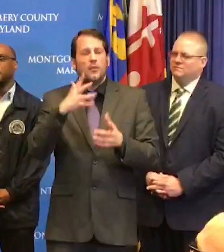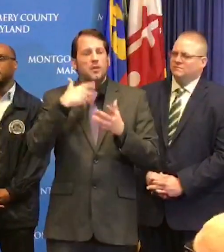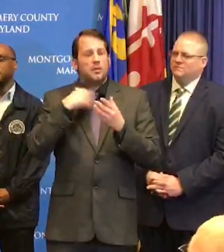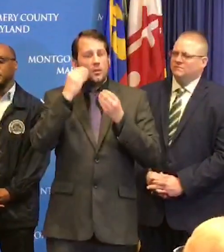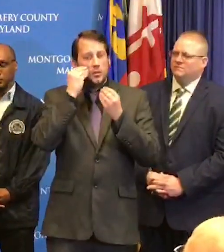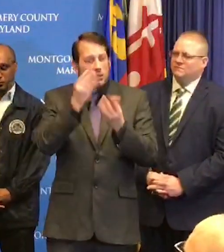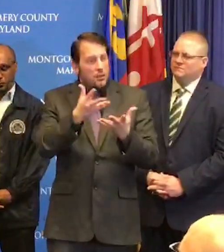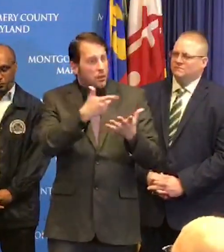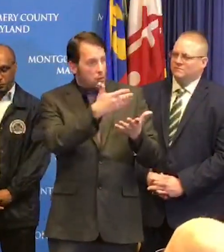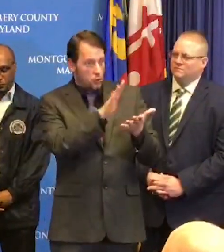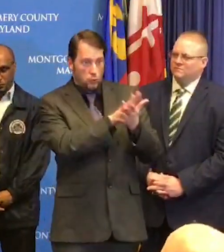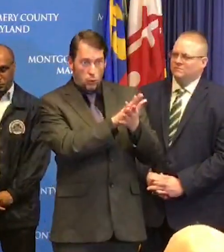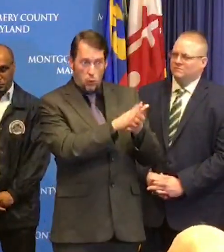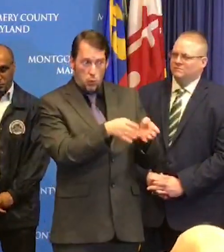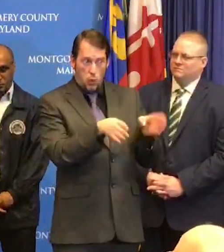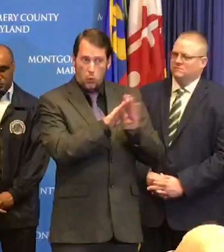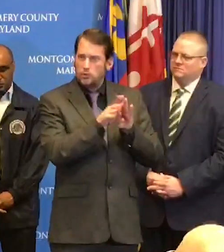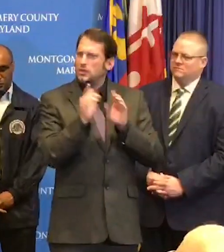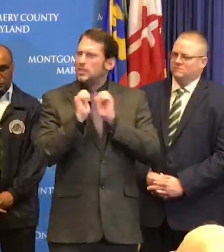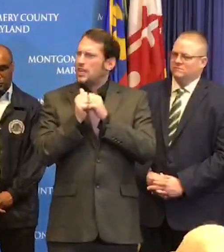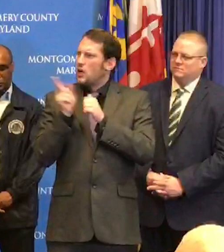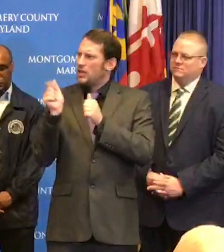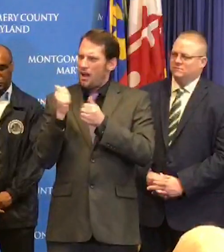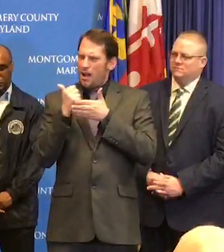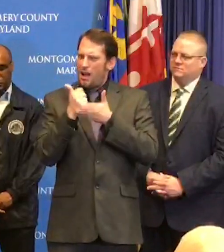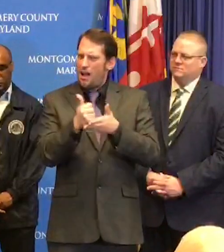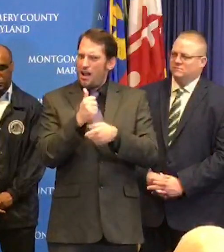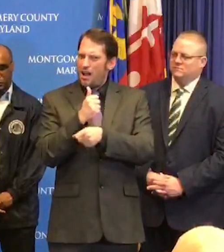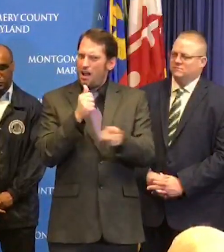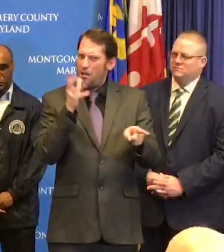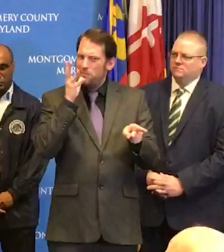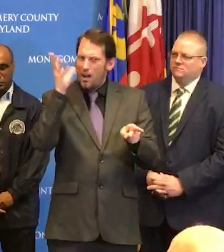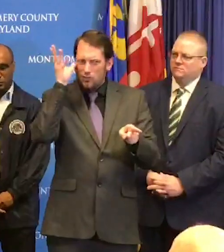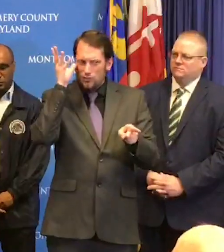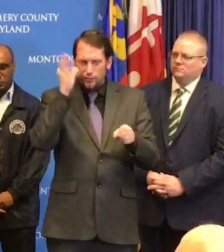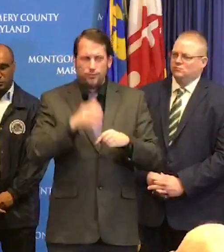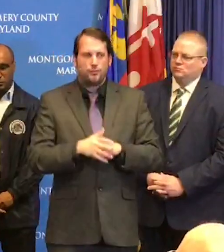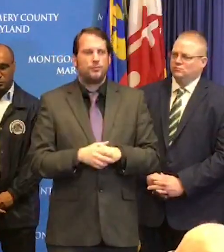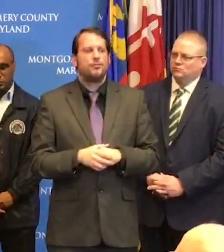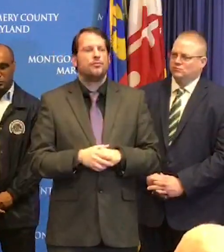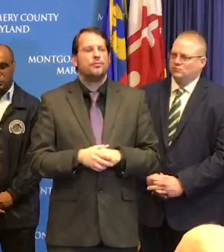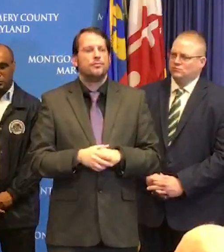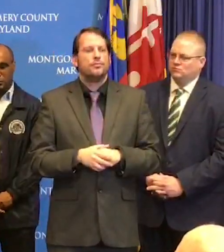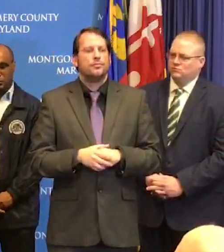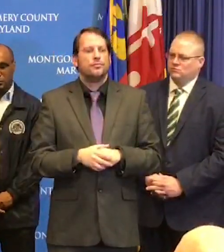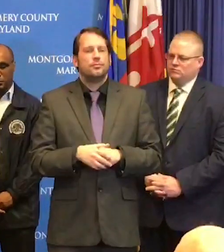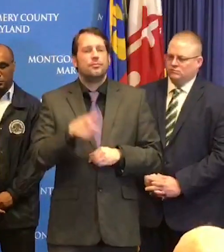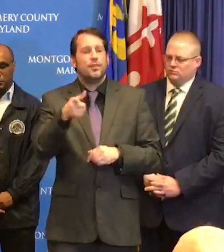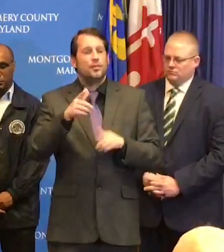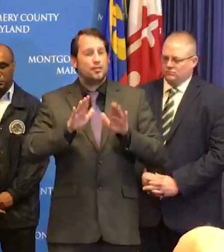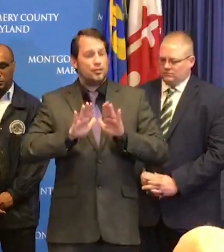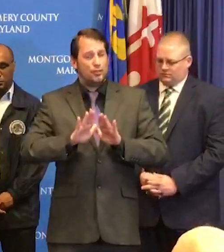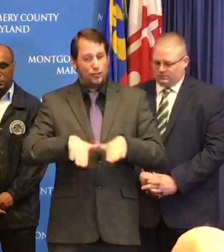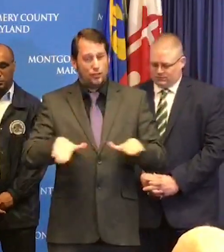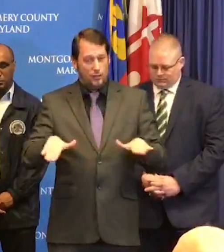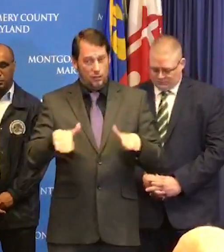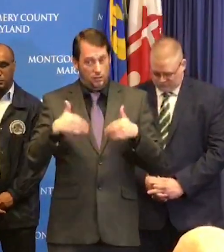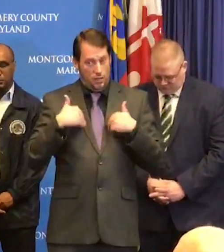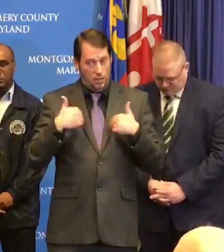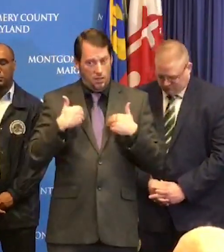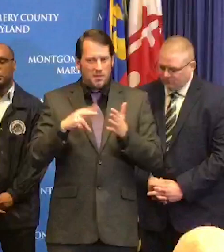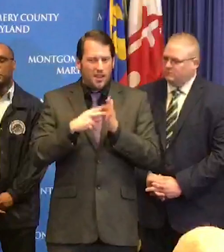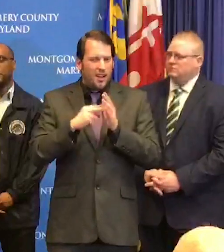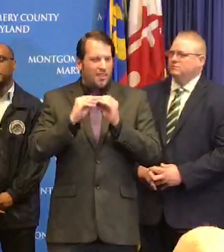Well, with the younger children, someone has to stay home with them. And this is critical. Elementary school kids are,